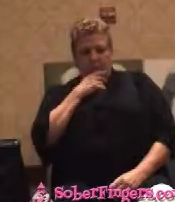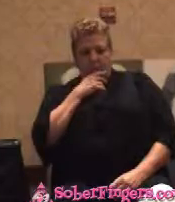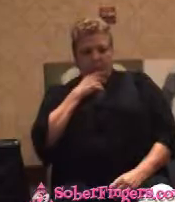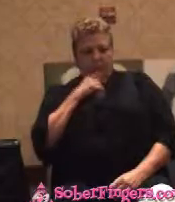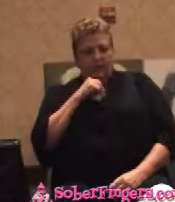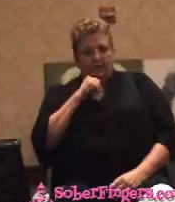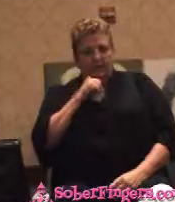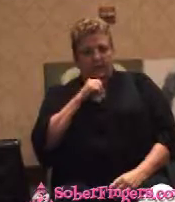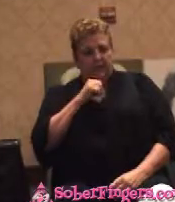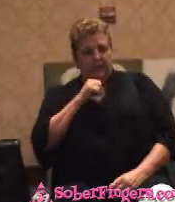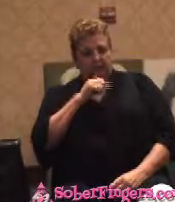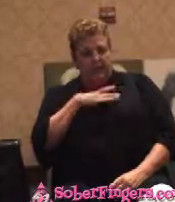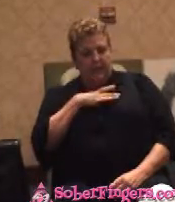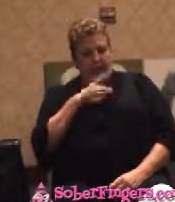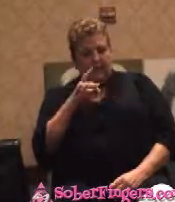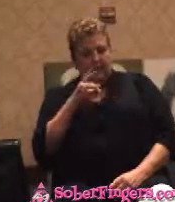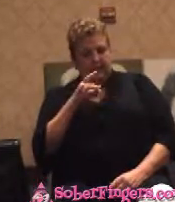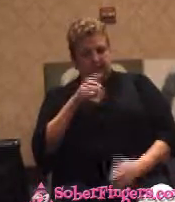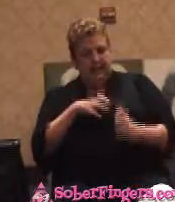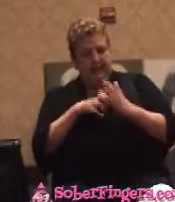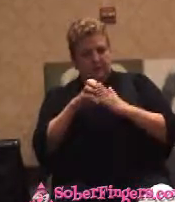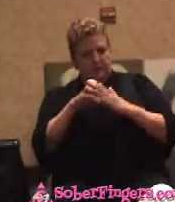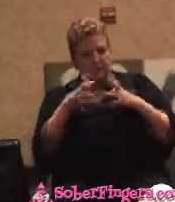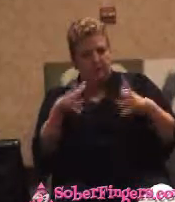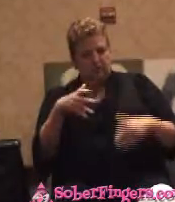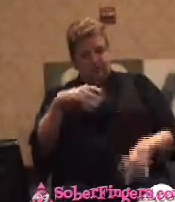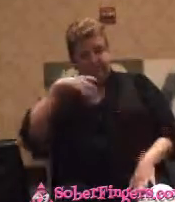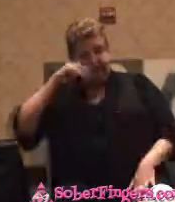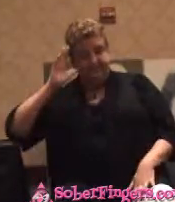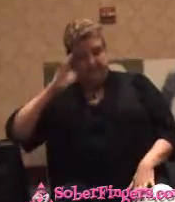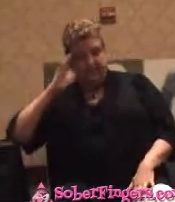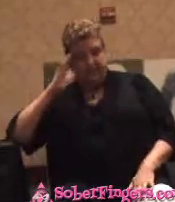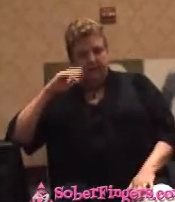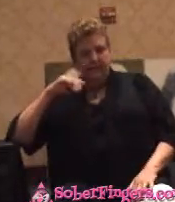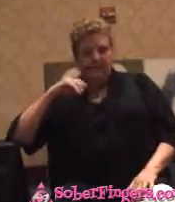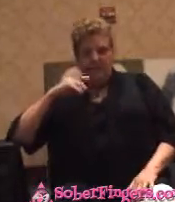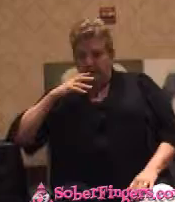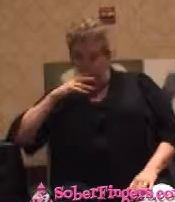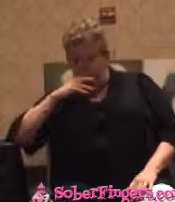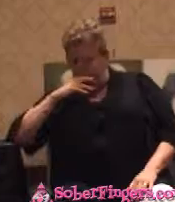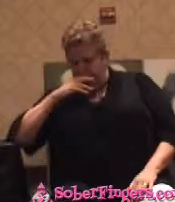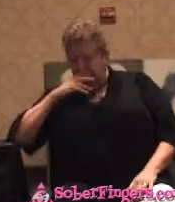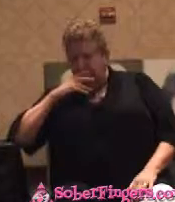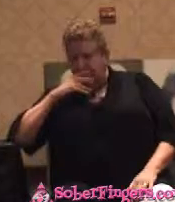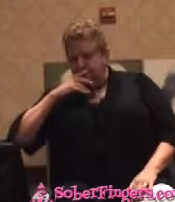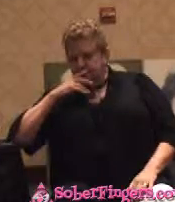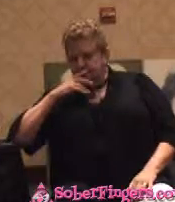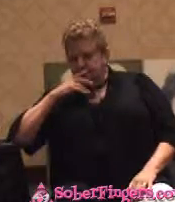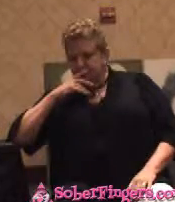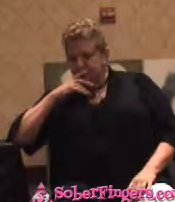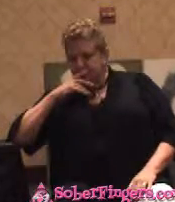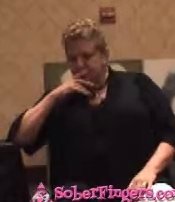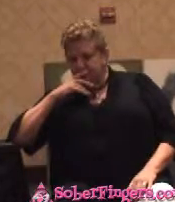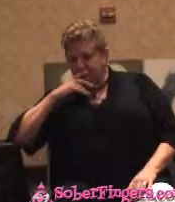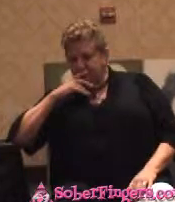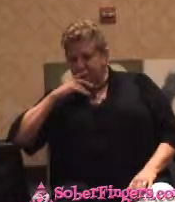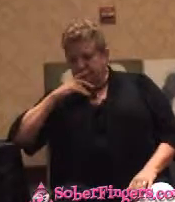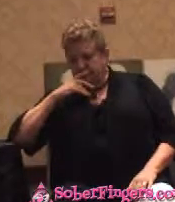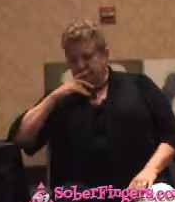much. I gave a lot of time to the cancer deal. And I was sitting on the side of my bed one